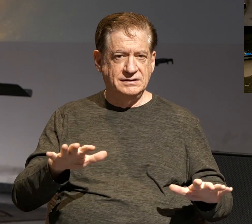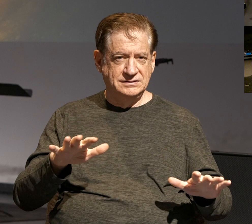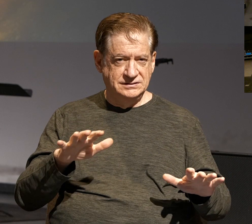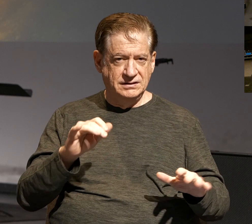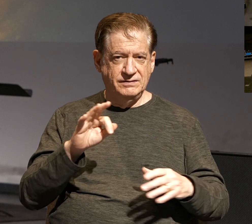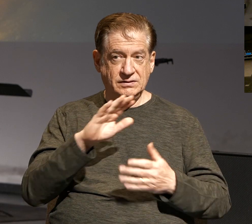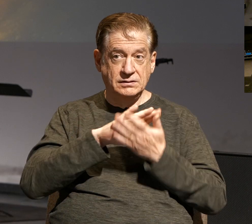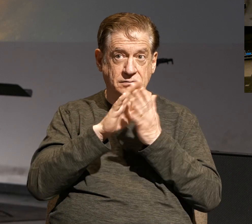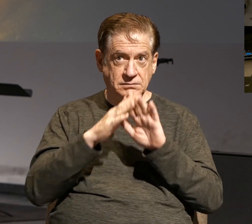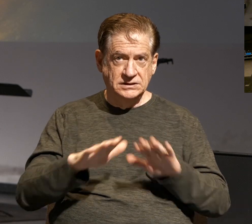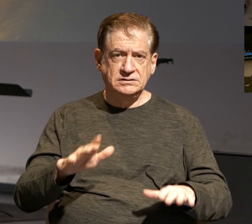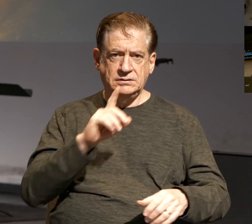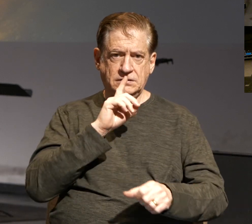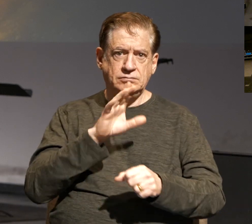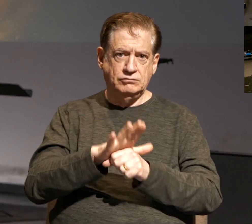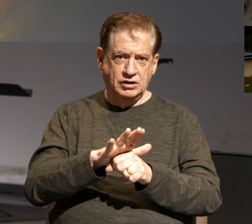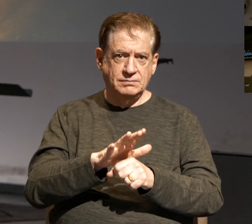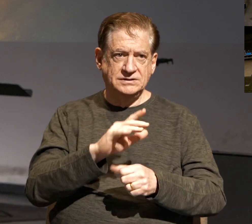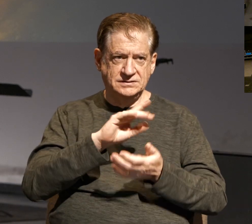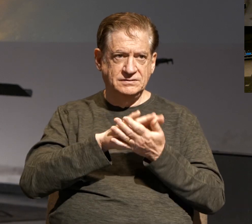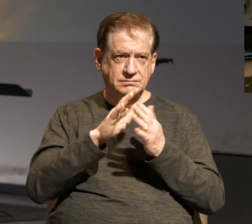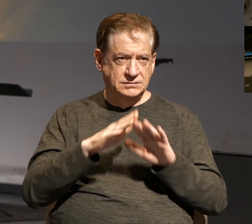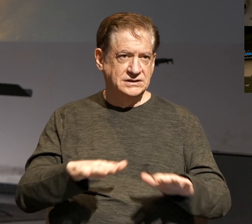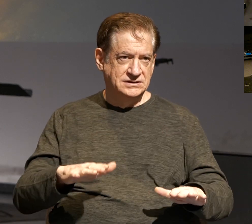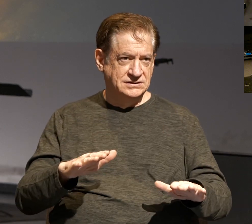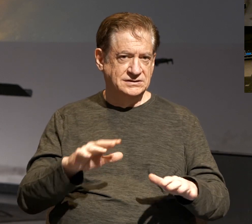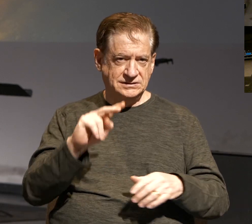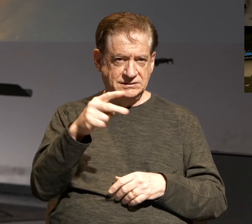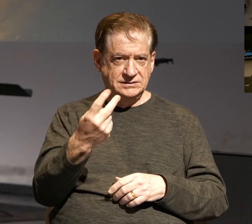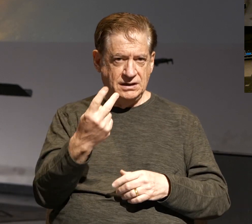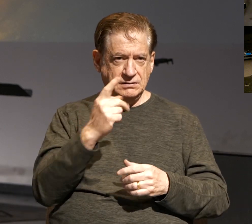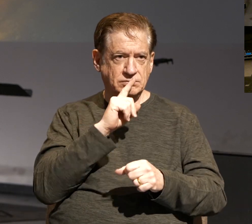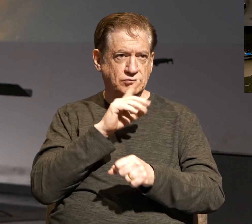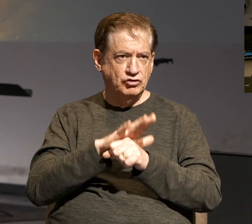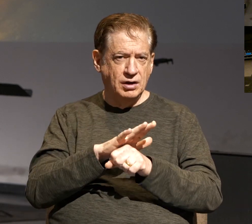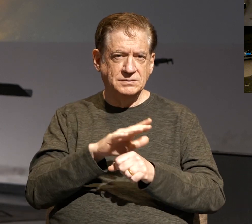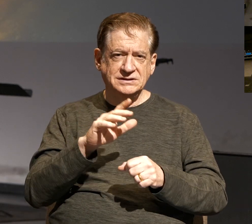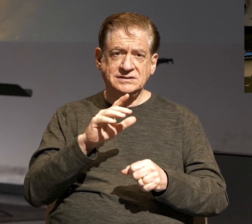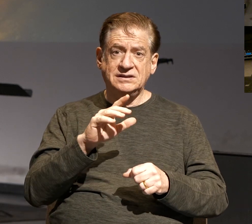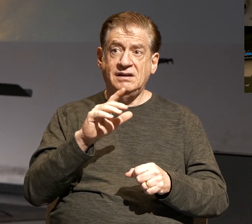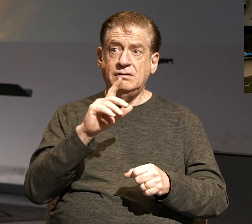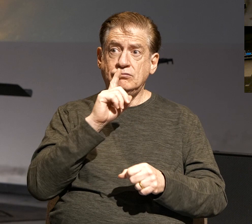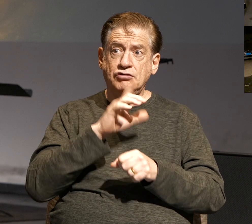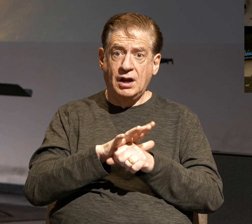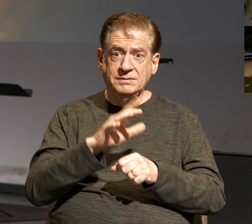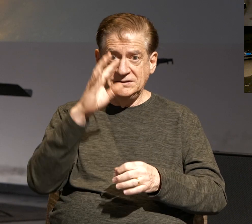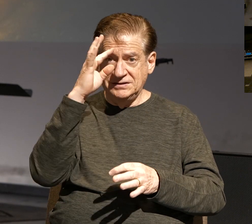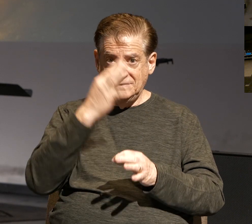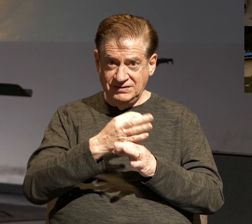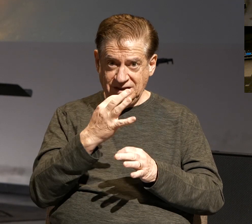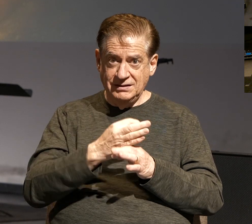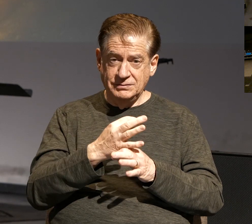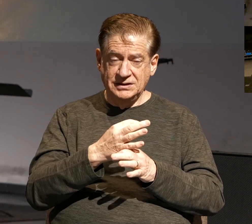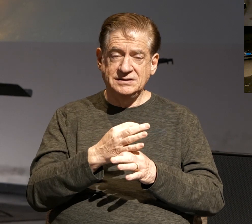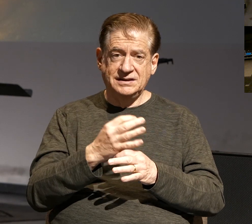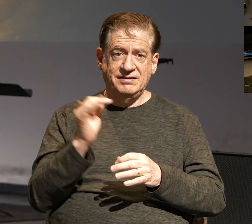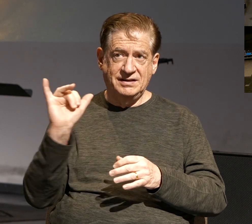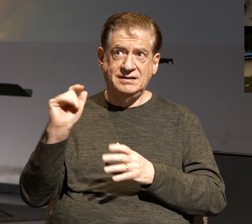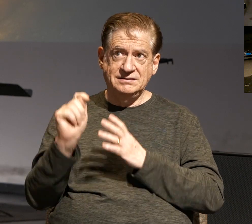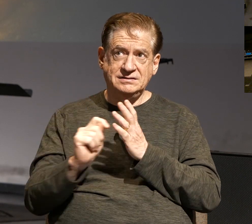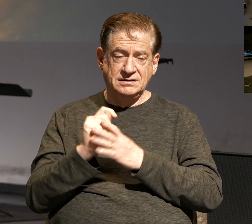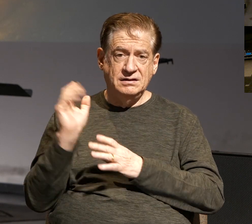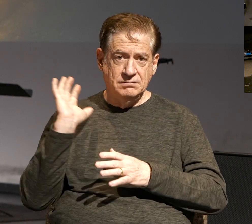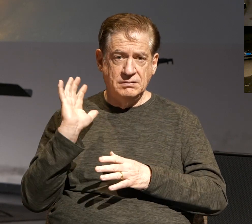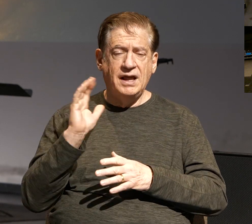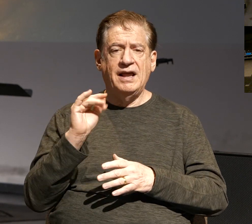and a promise of peace, that second promise. The promise of faithfulness came at the top and the promise of peace comes